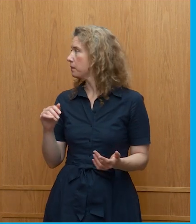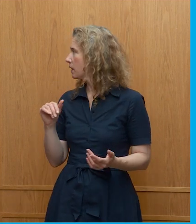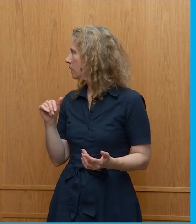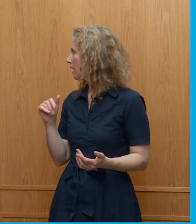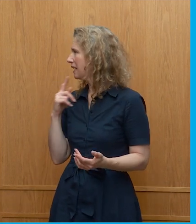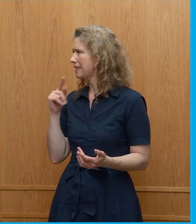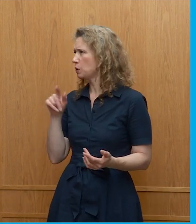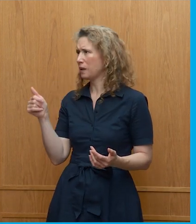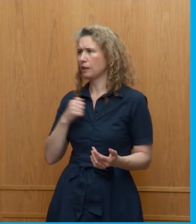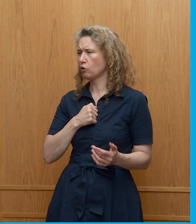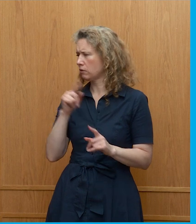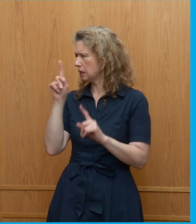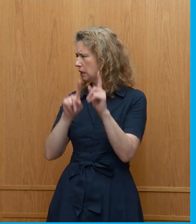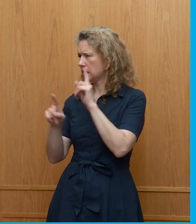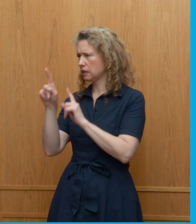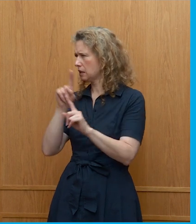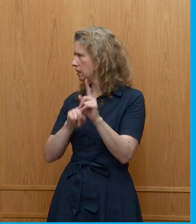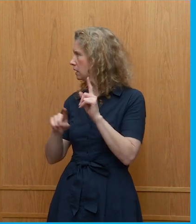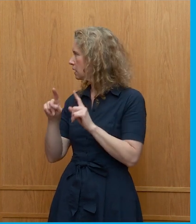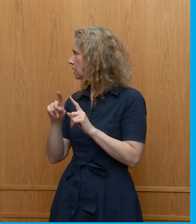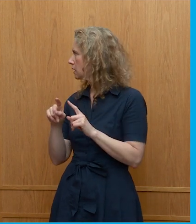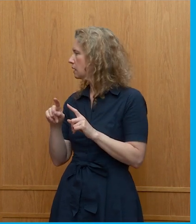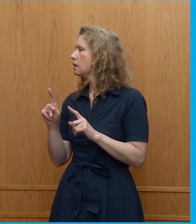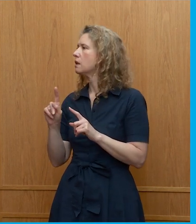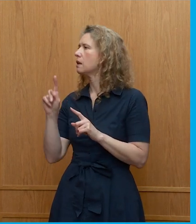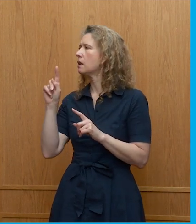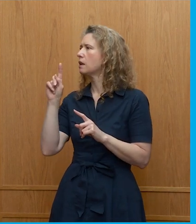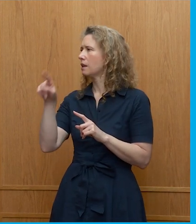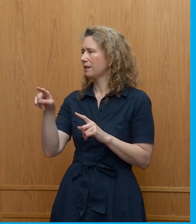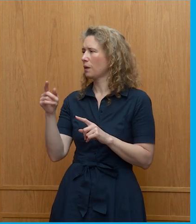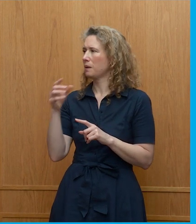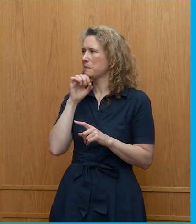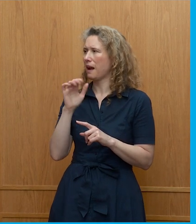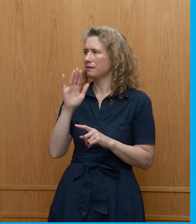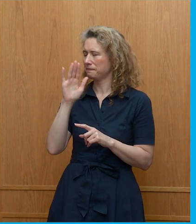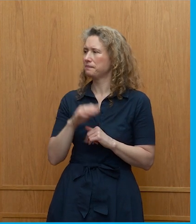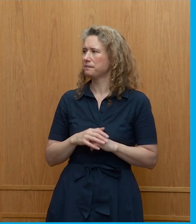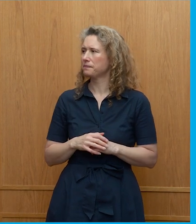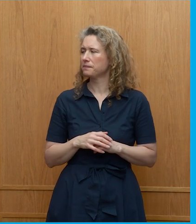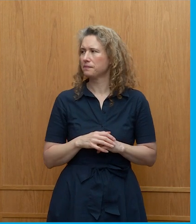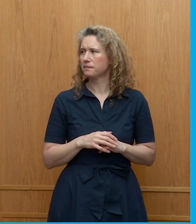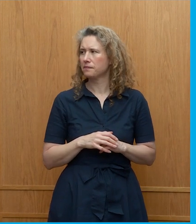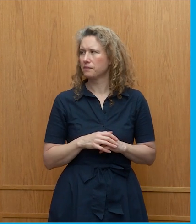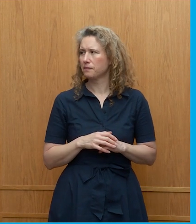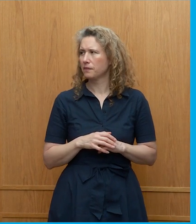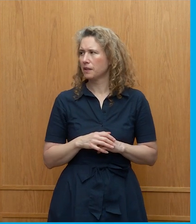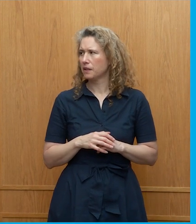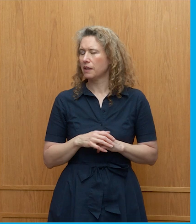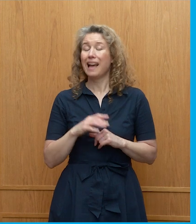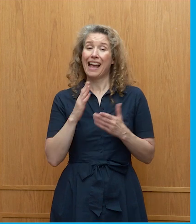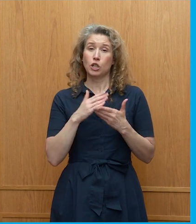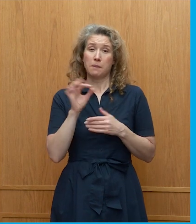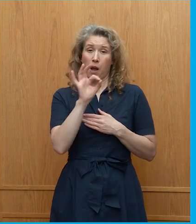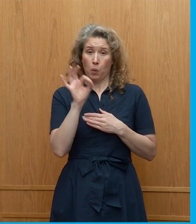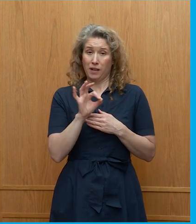then hopefully a handle come up behind you go on have the courage there's a part of this should be directed at the young people in the